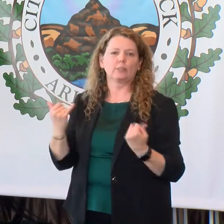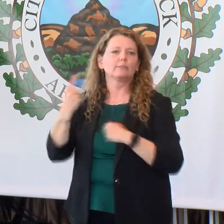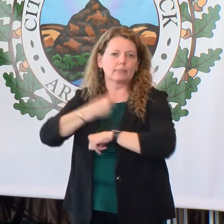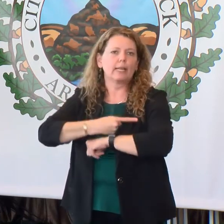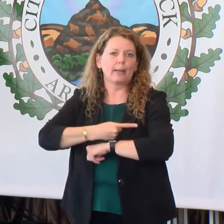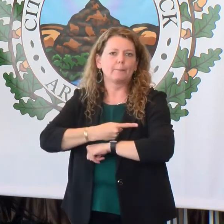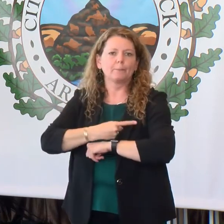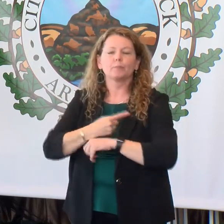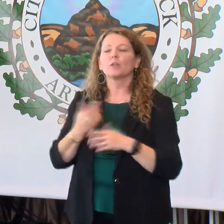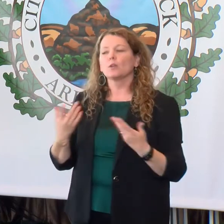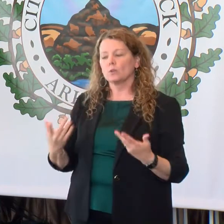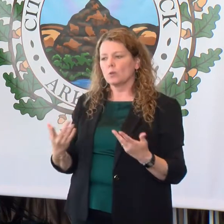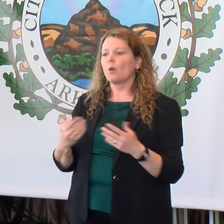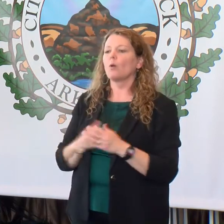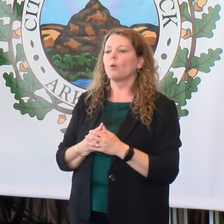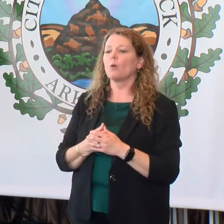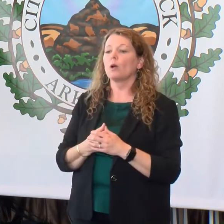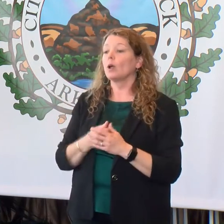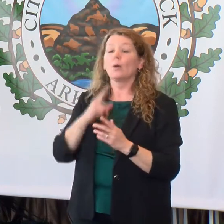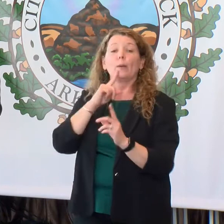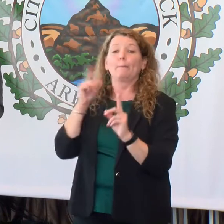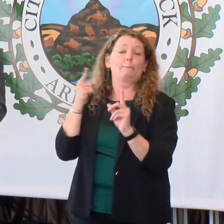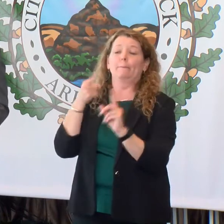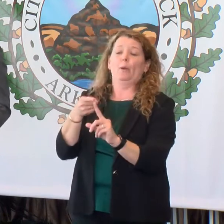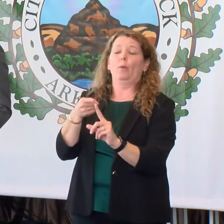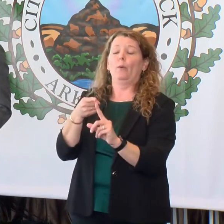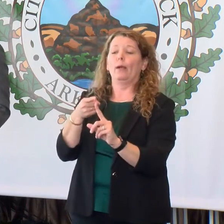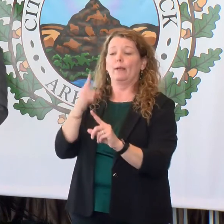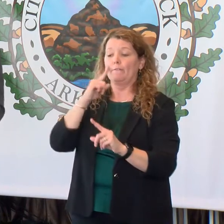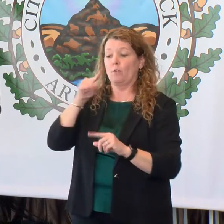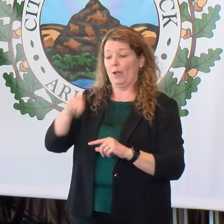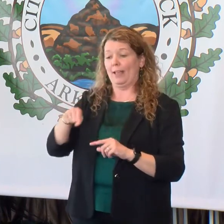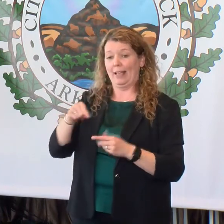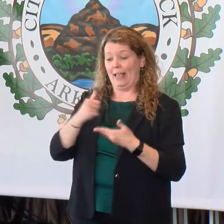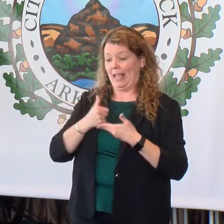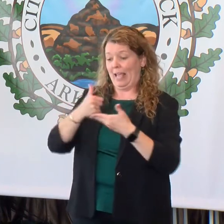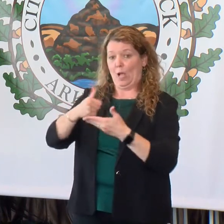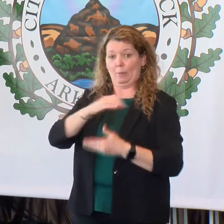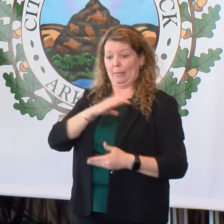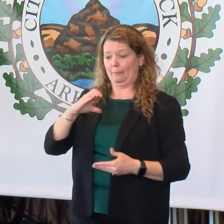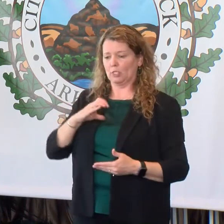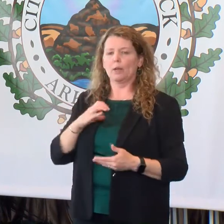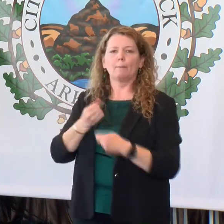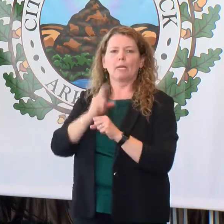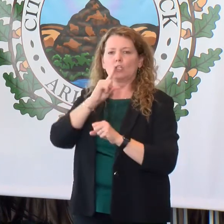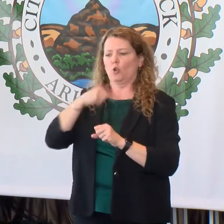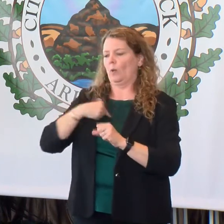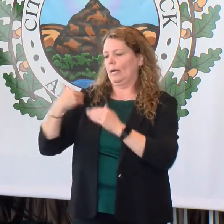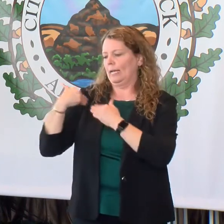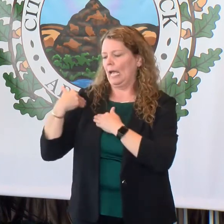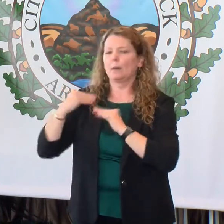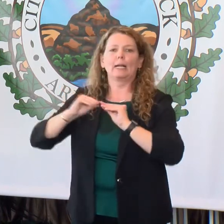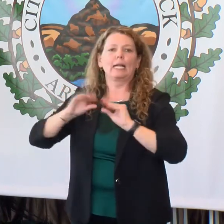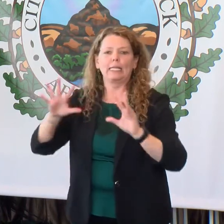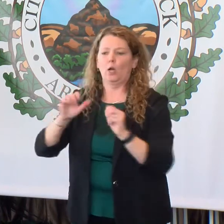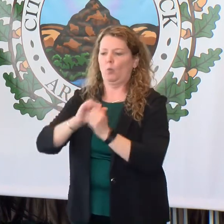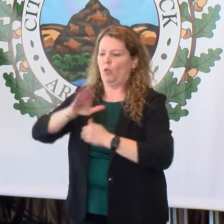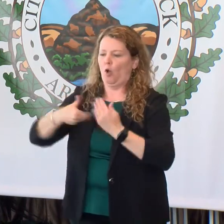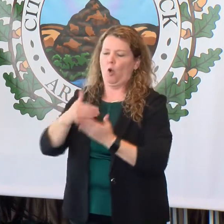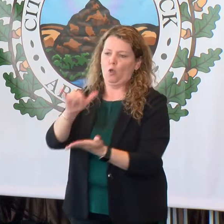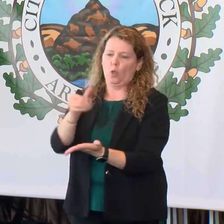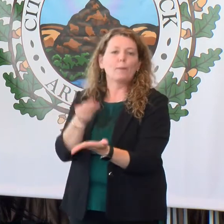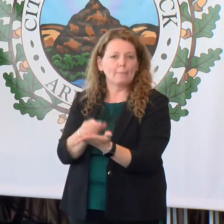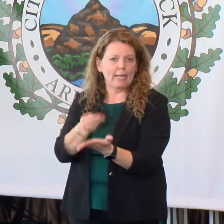today. And so the main point in having a citizen-led commission is to ensure that we are accountable, clear, and transparent with those dollars, that